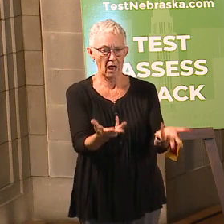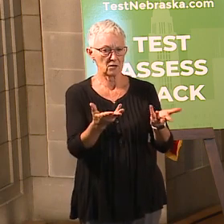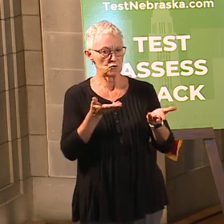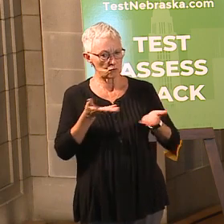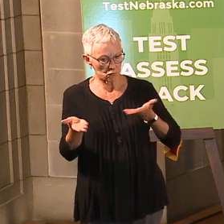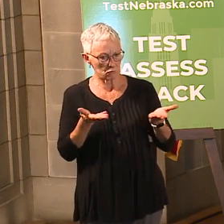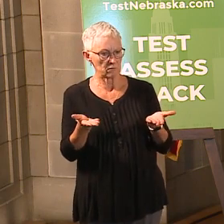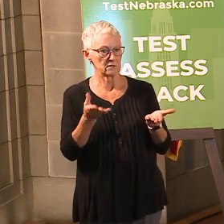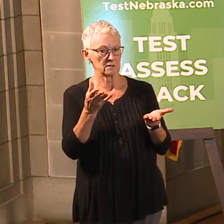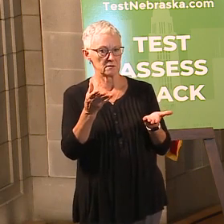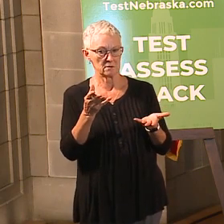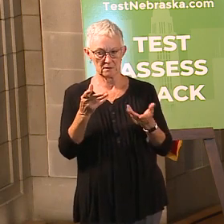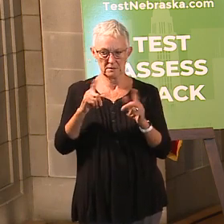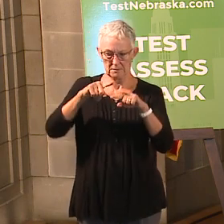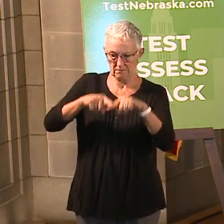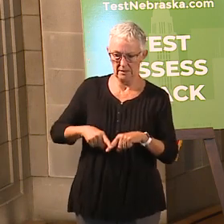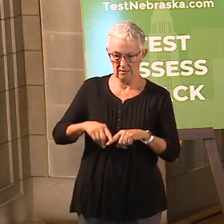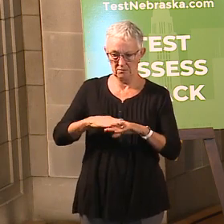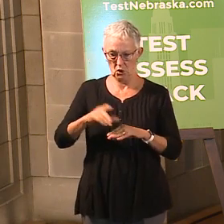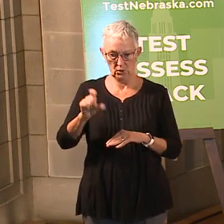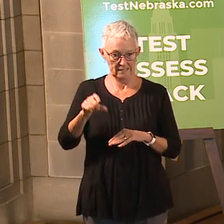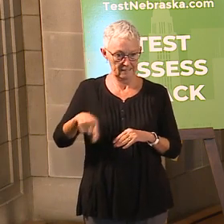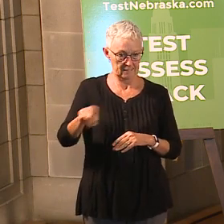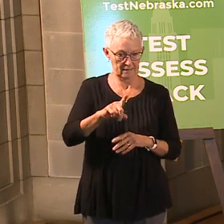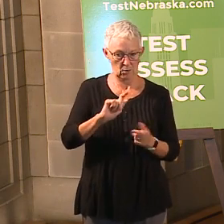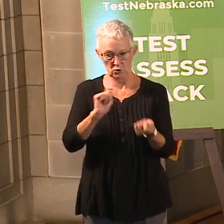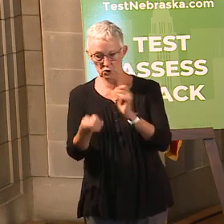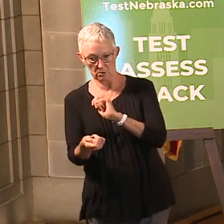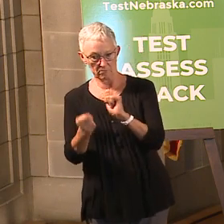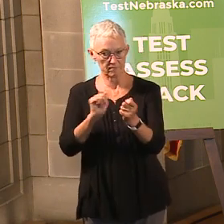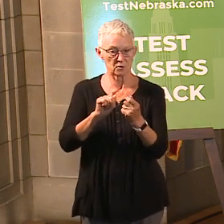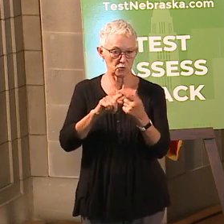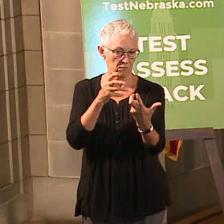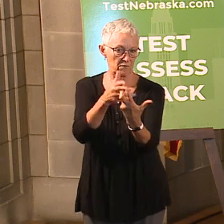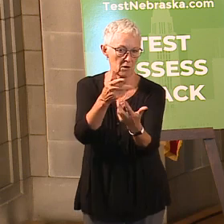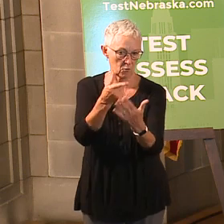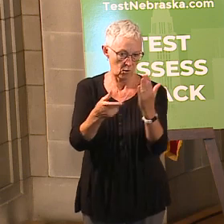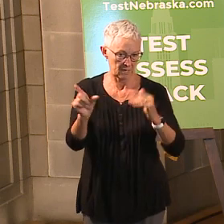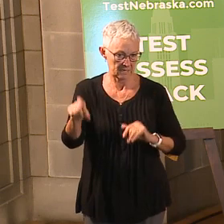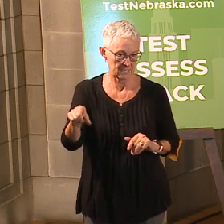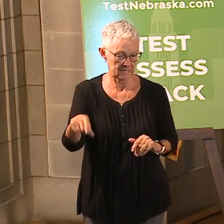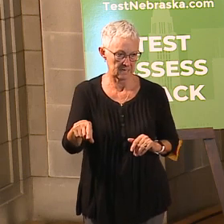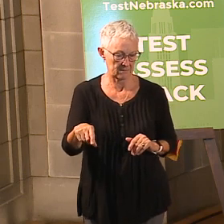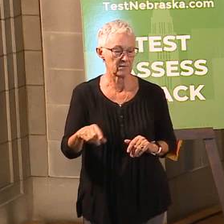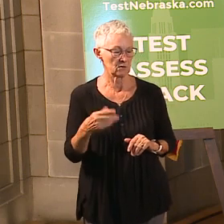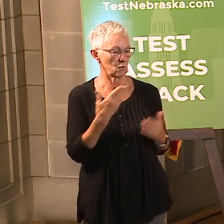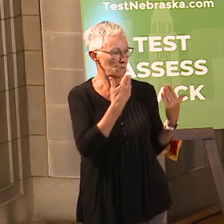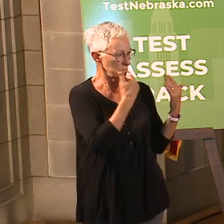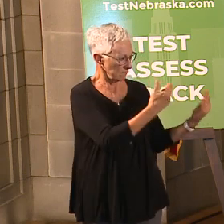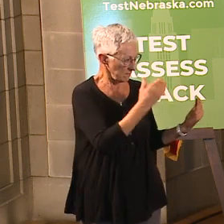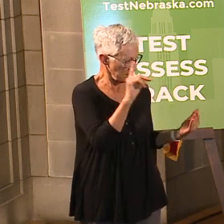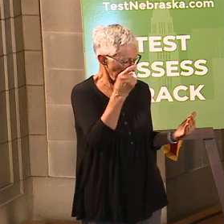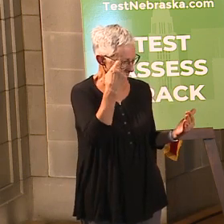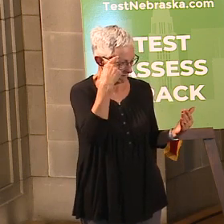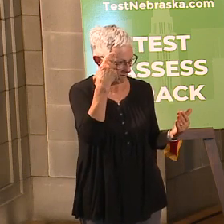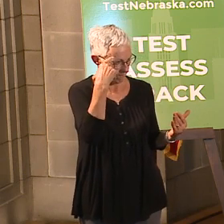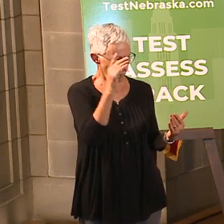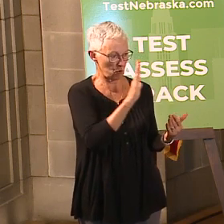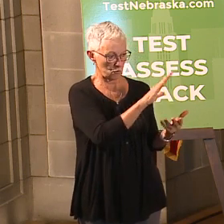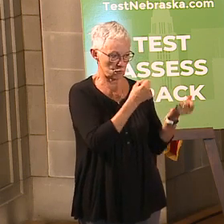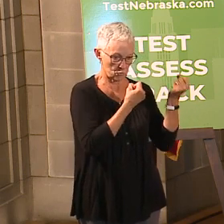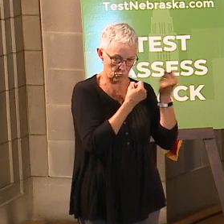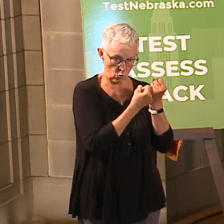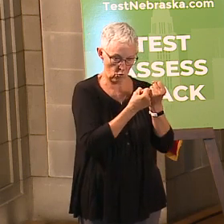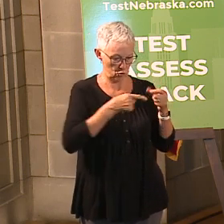most importantly, our commitment to collaboration is stronger than ever. Thank you, Governor Ricketts, and your administration for your leadership during this time of crisis.